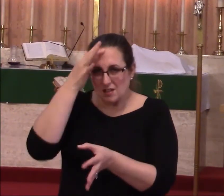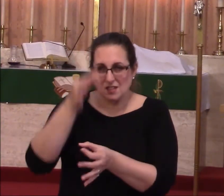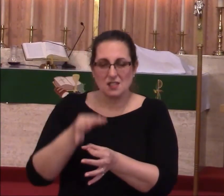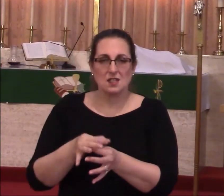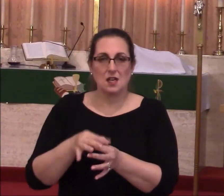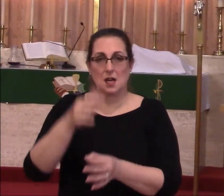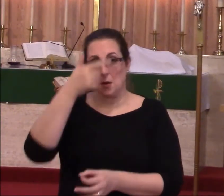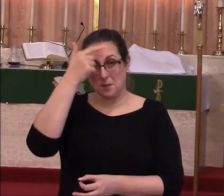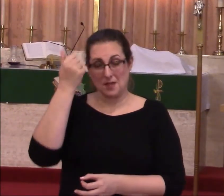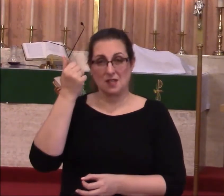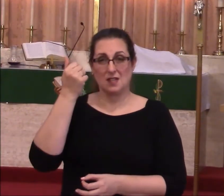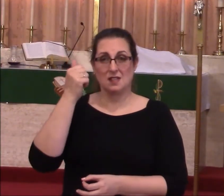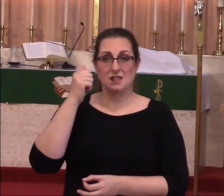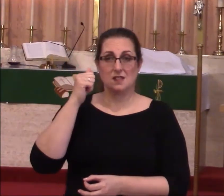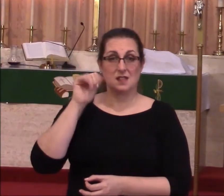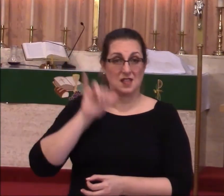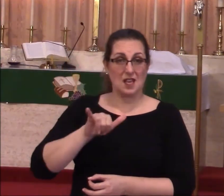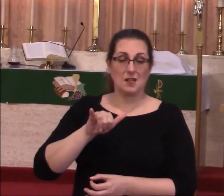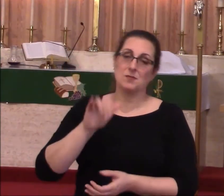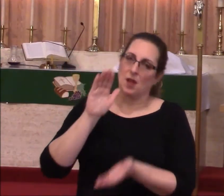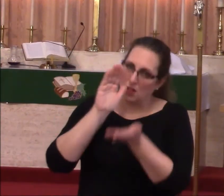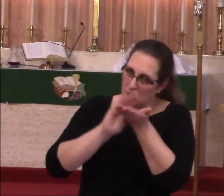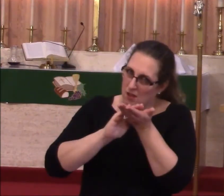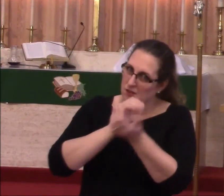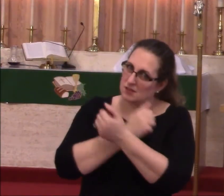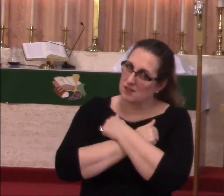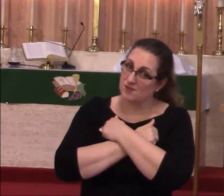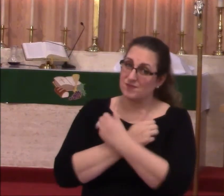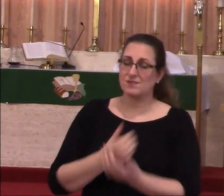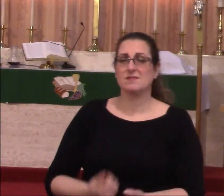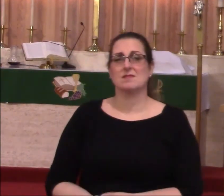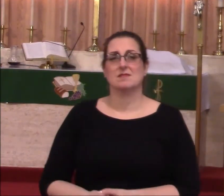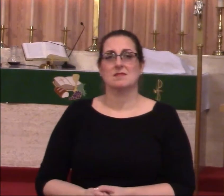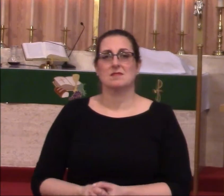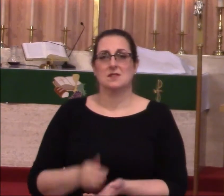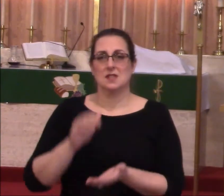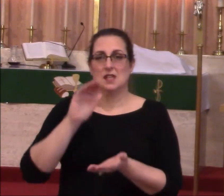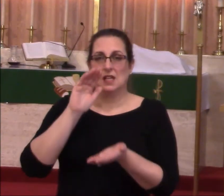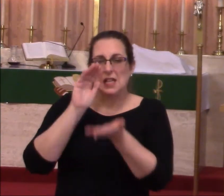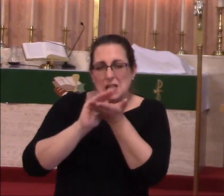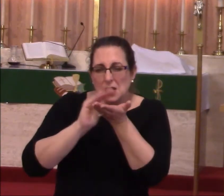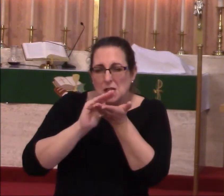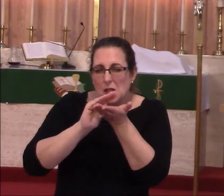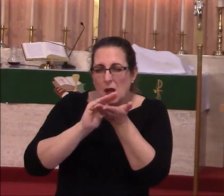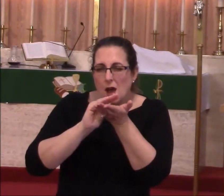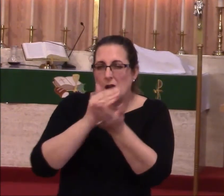Because of this, we're low on love. And low on forgiveness.